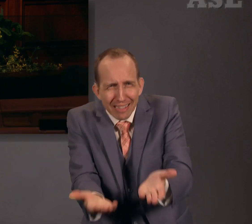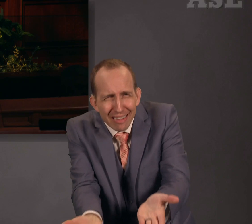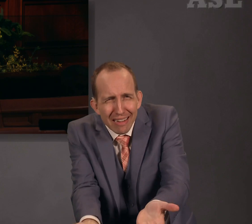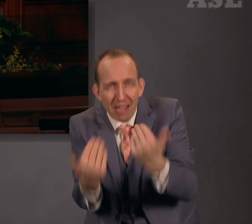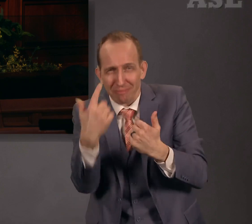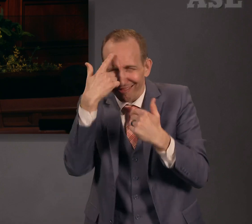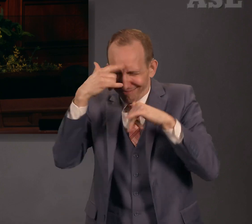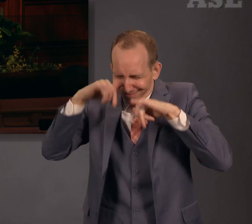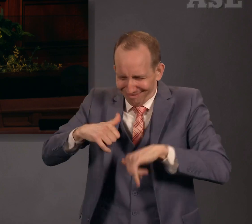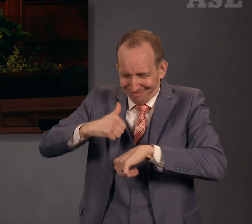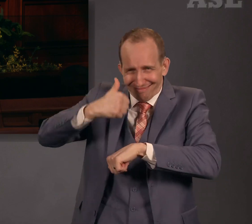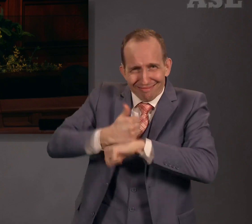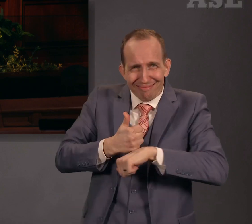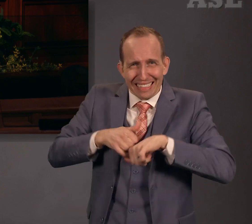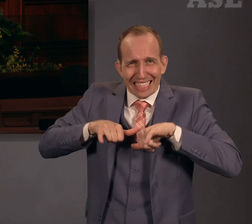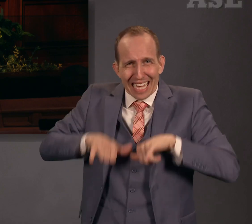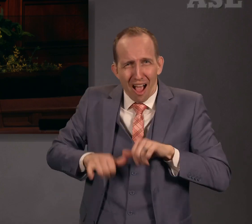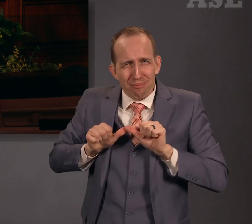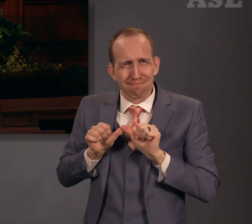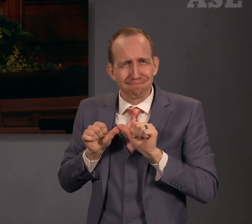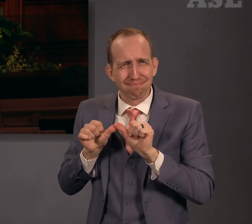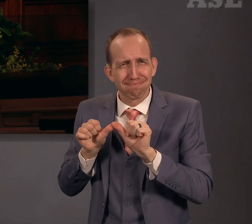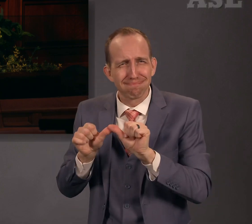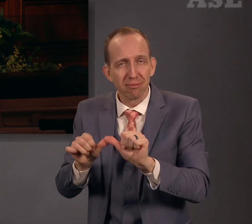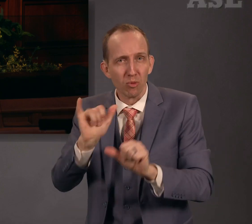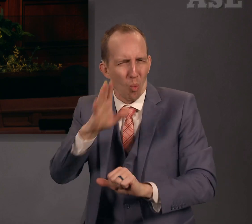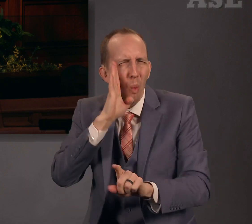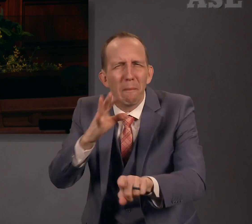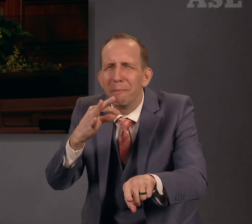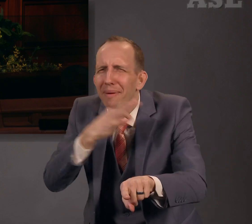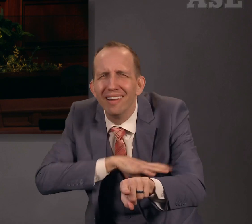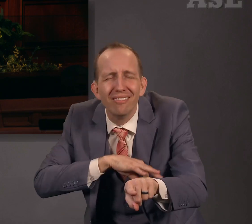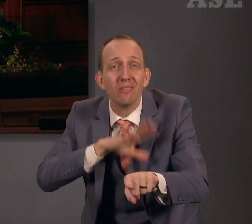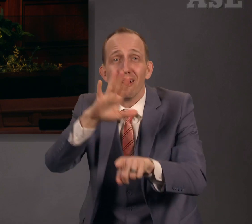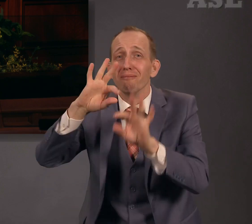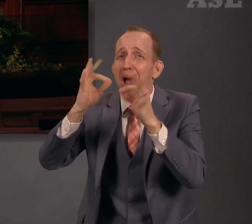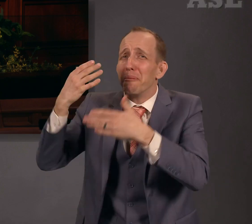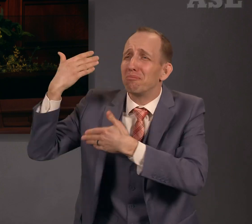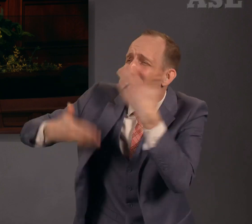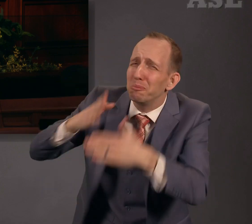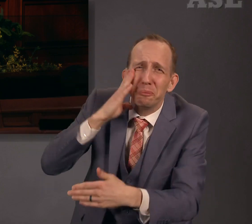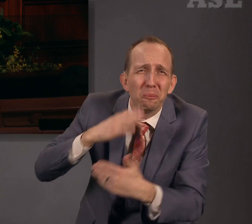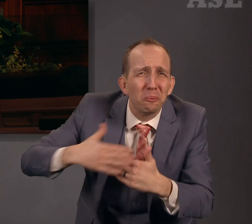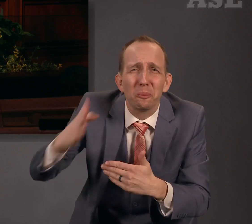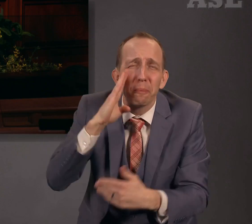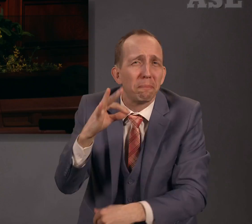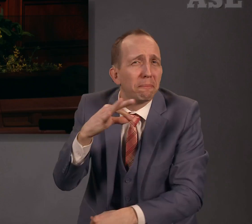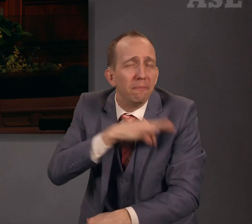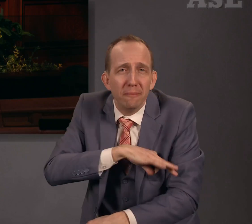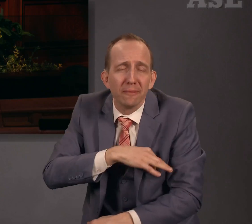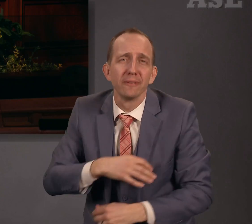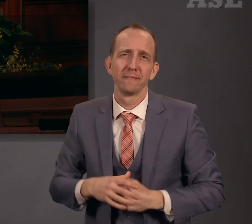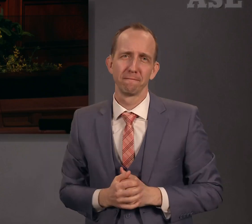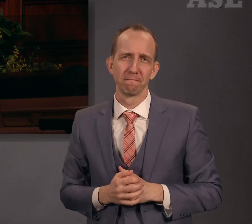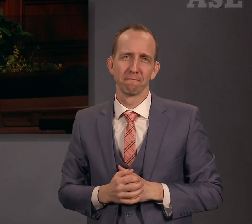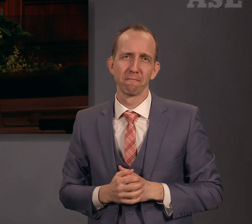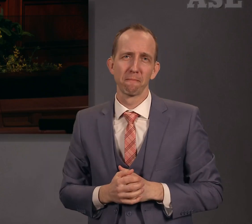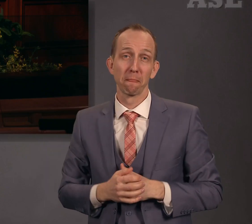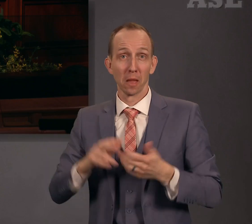and the sake of all the generations who must follow you. Close quote. Thus, we abide in